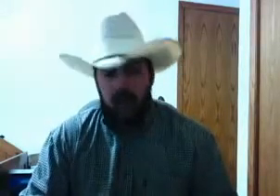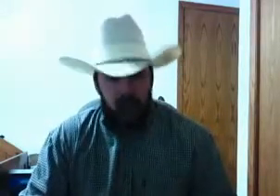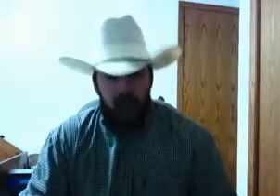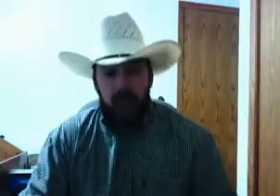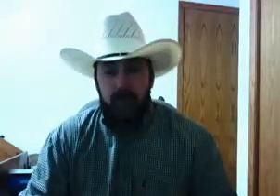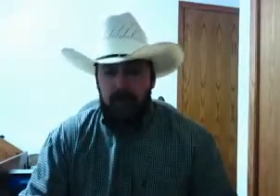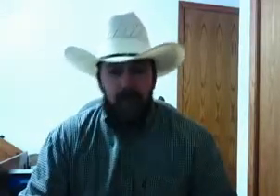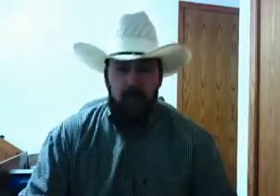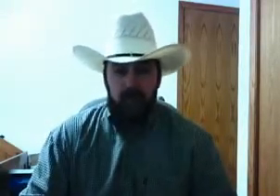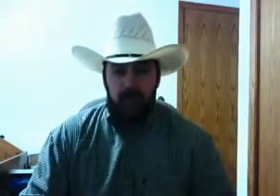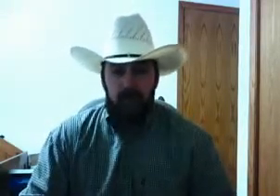soon to be gone.